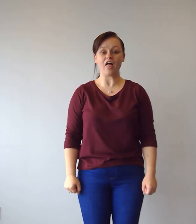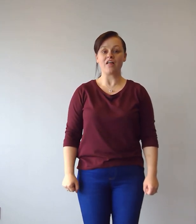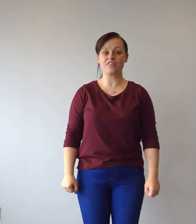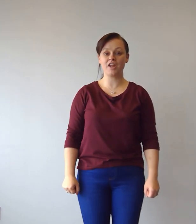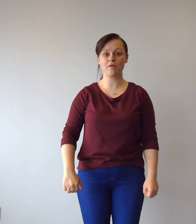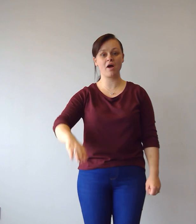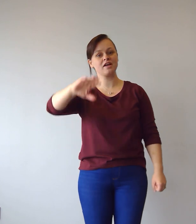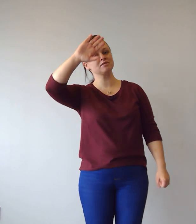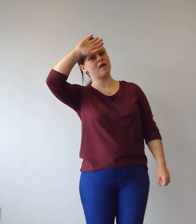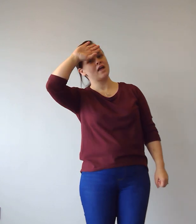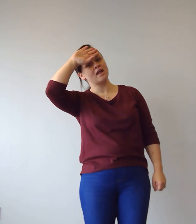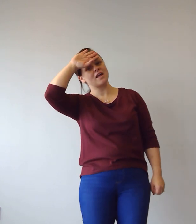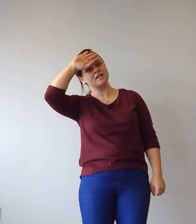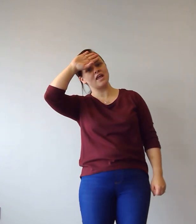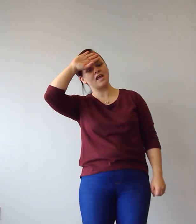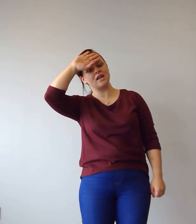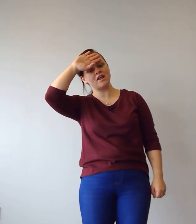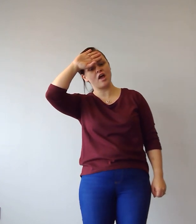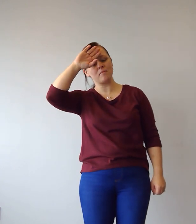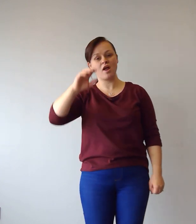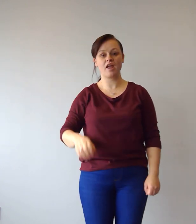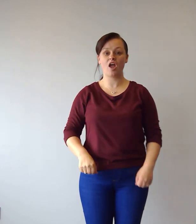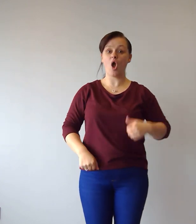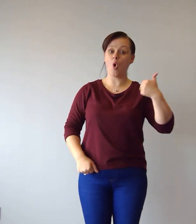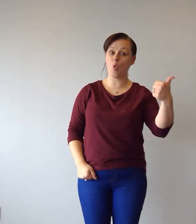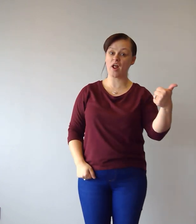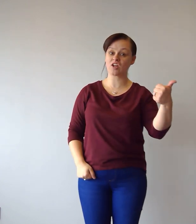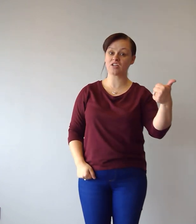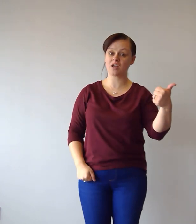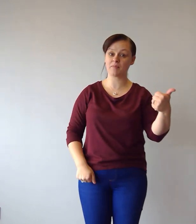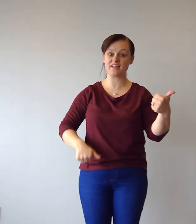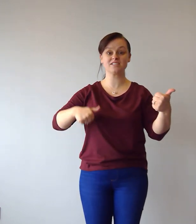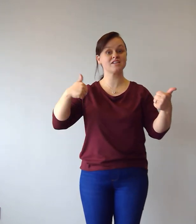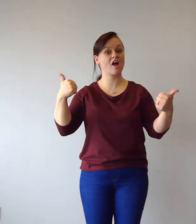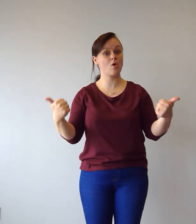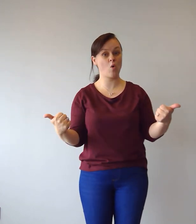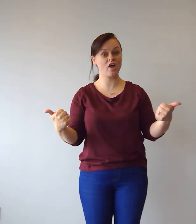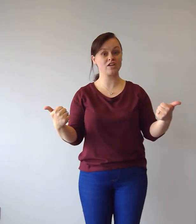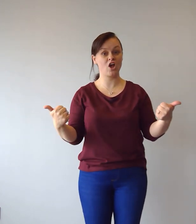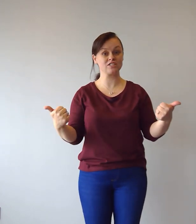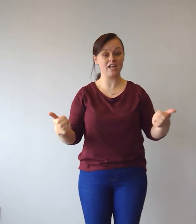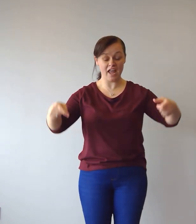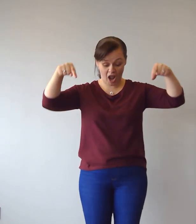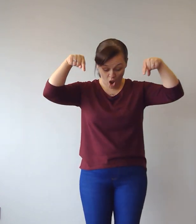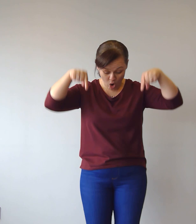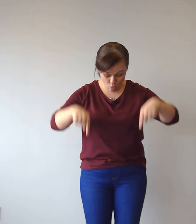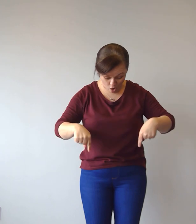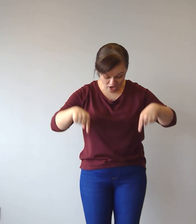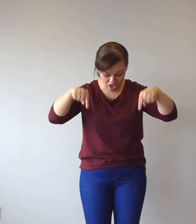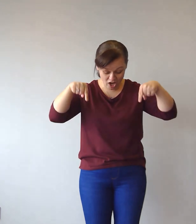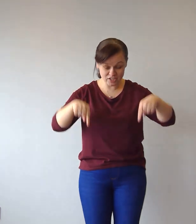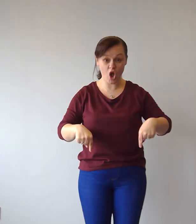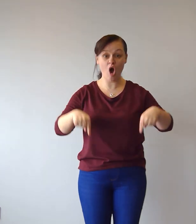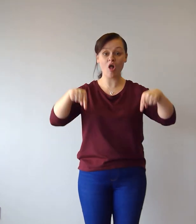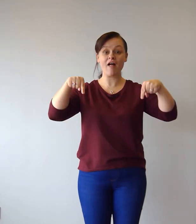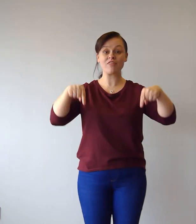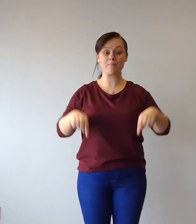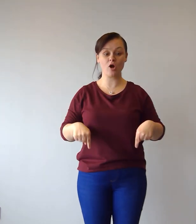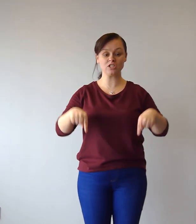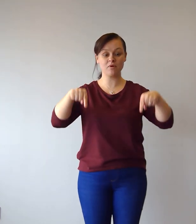Three wise men need a break, one got a disco, one got a hit, one got a hole in the bottom